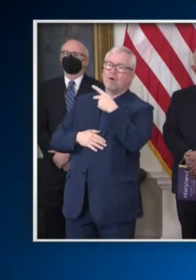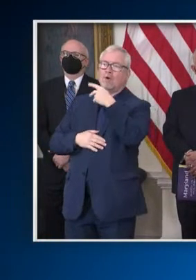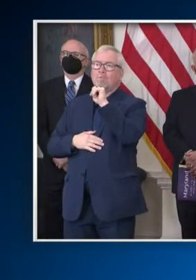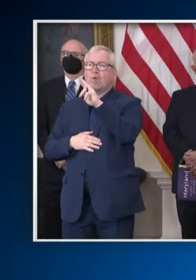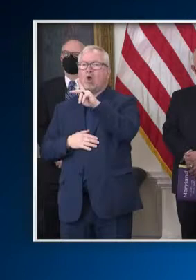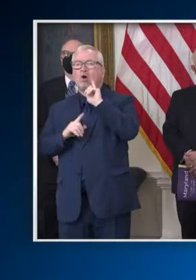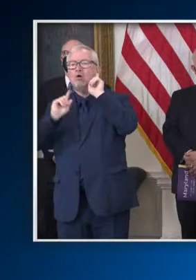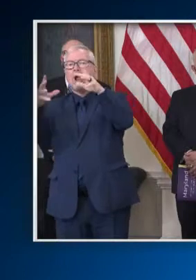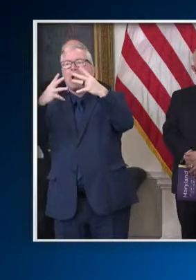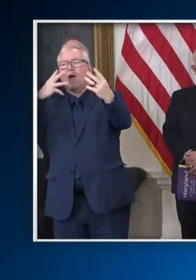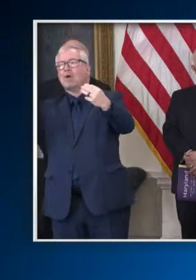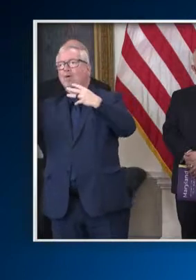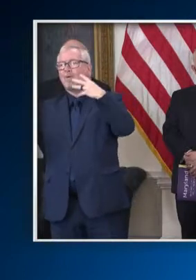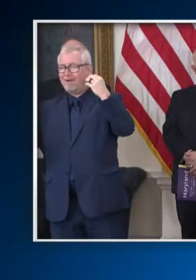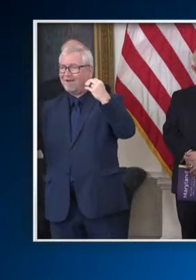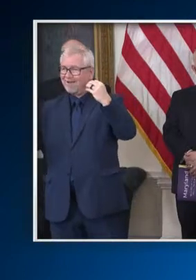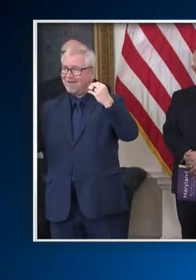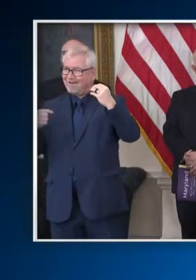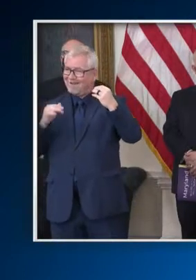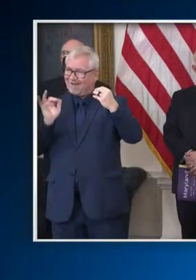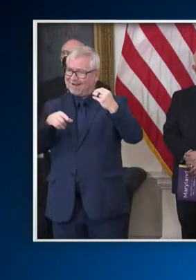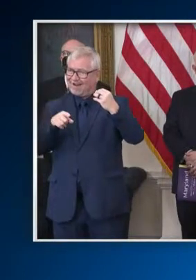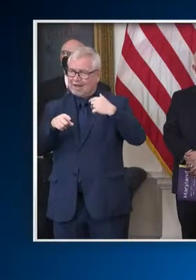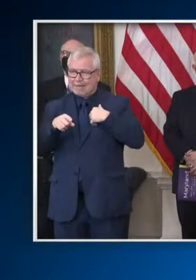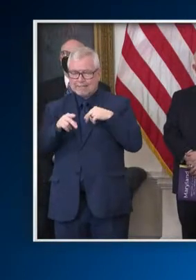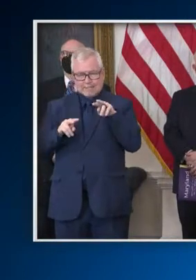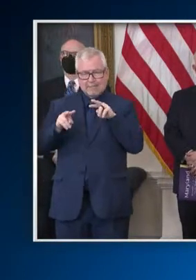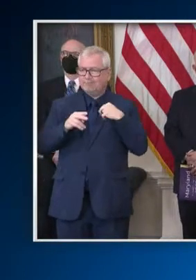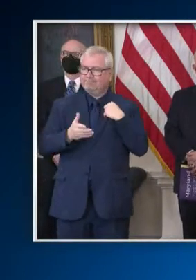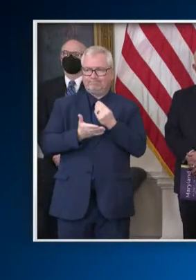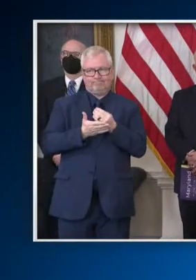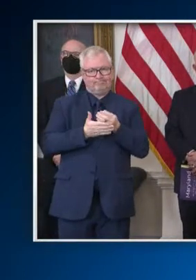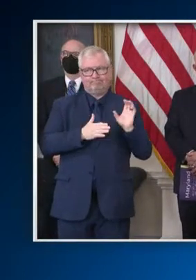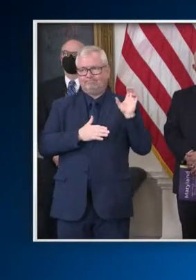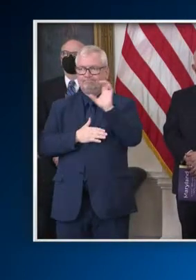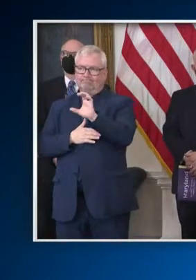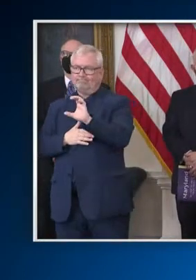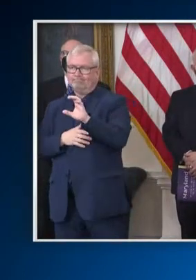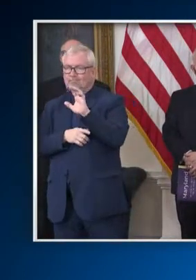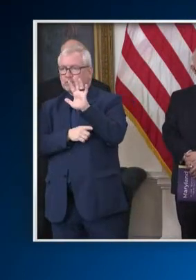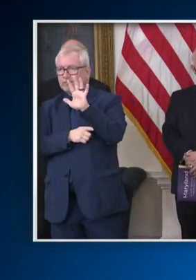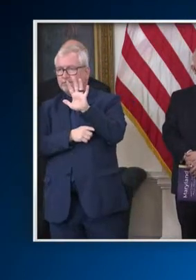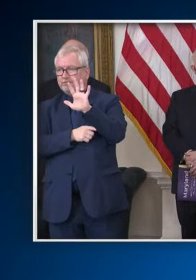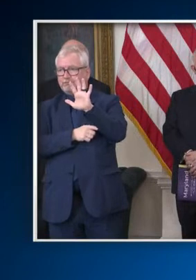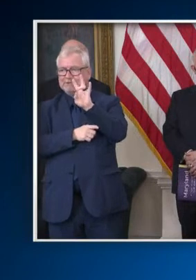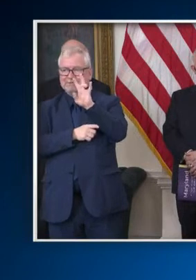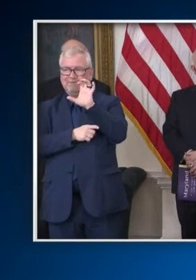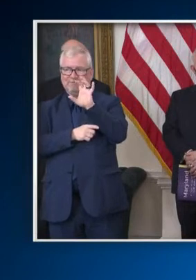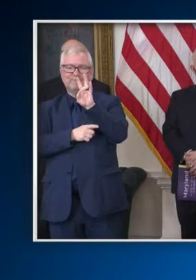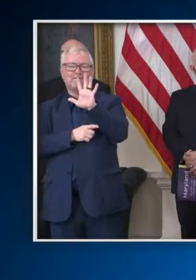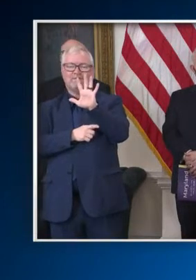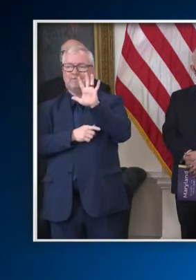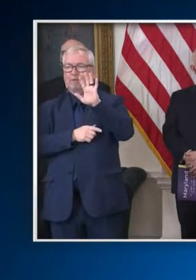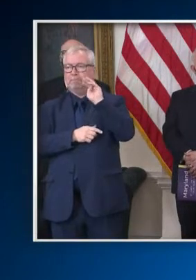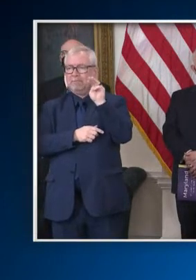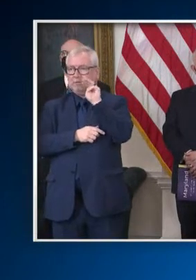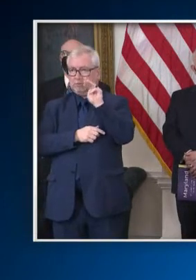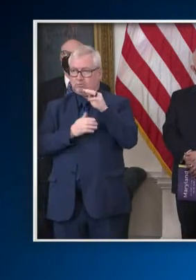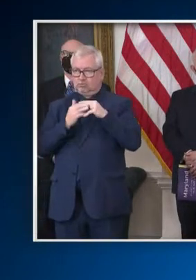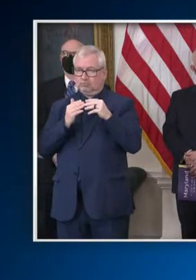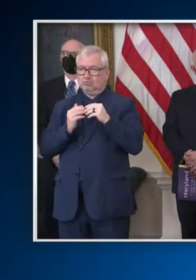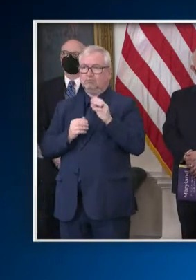budget directs nearly $75 million to the Maryland Park Service. This is the largest investment in 20 years.